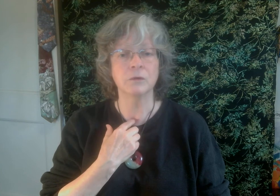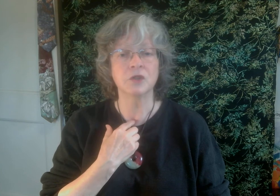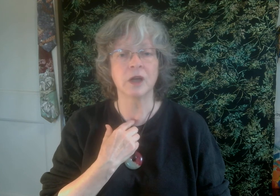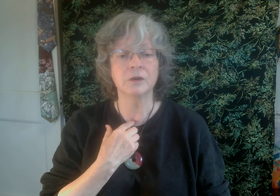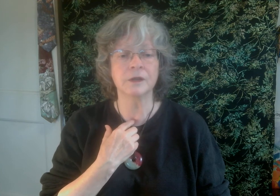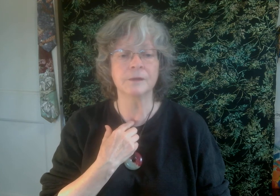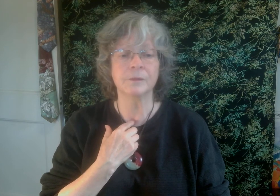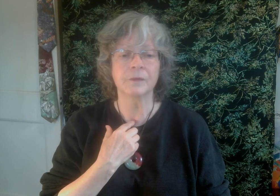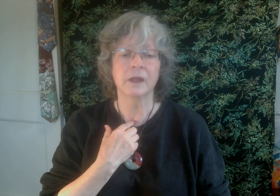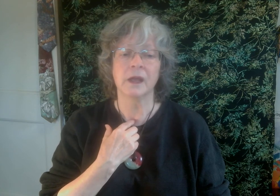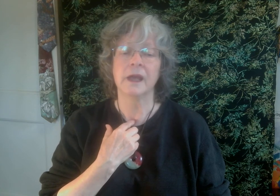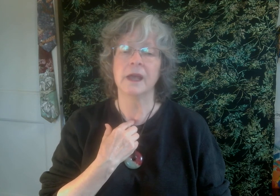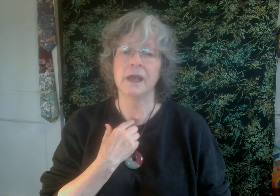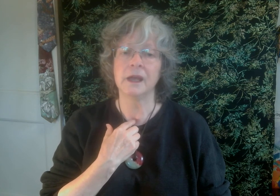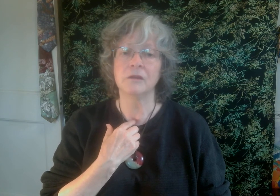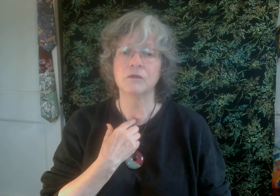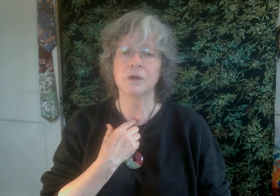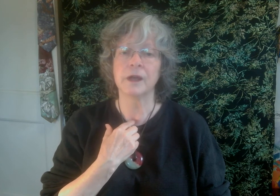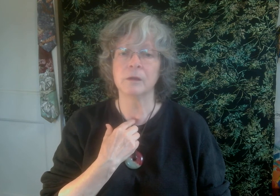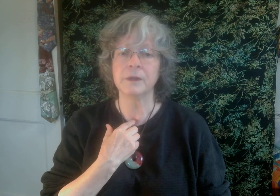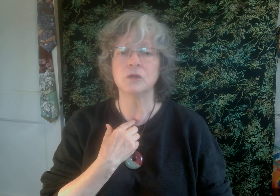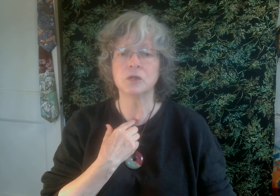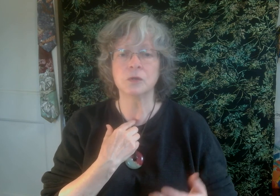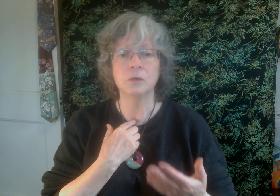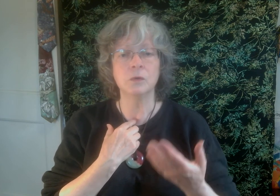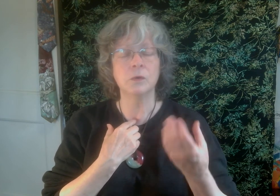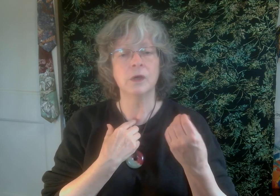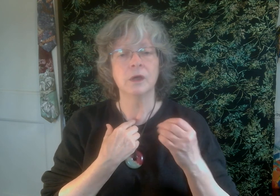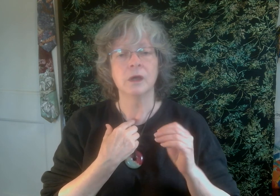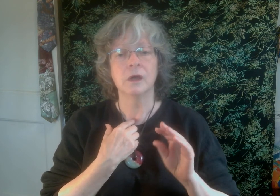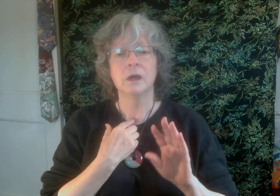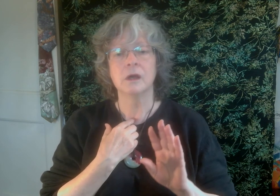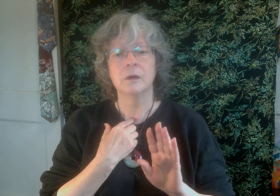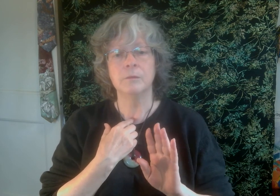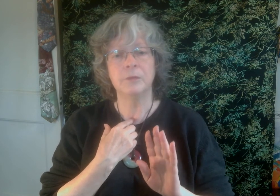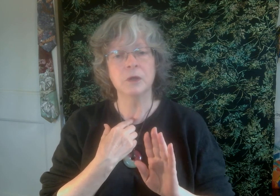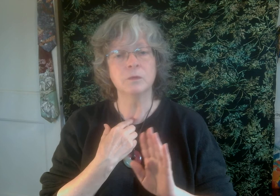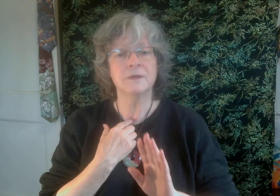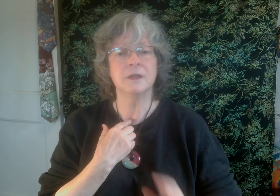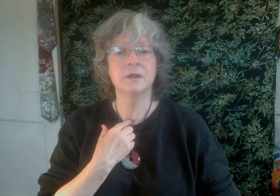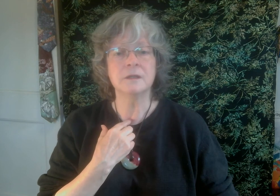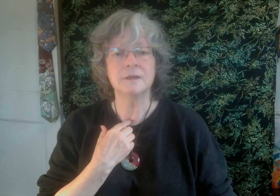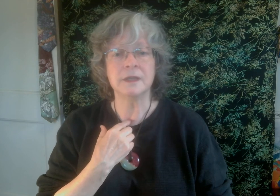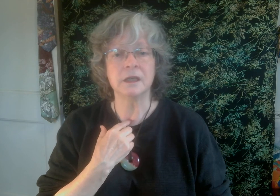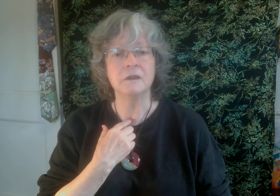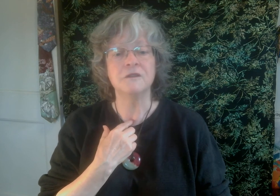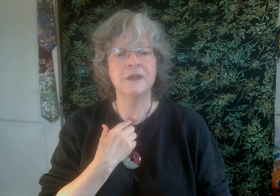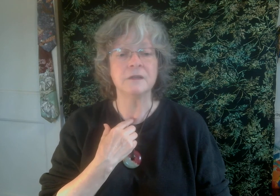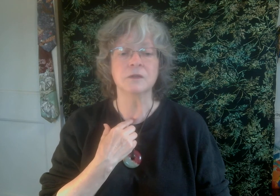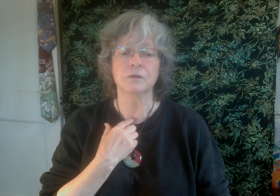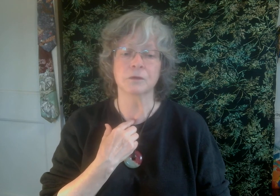chakra. And for helping to build resiliency in the face of grief.